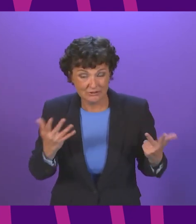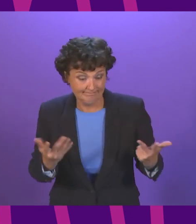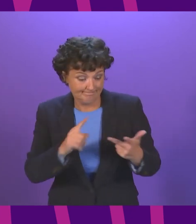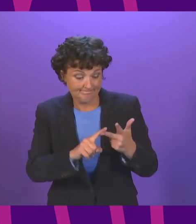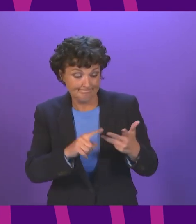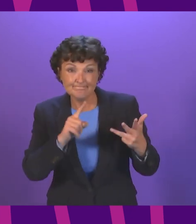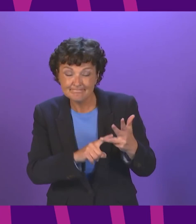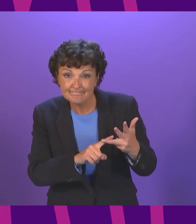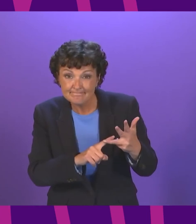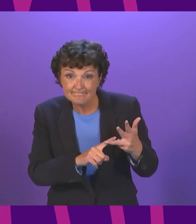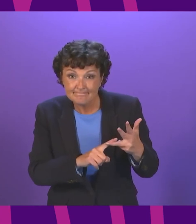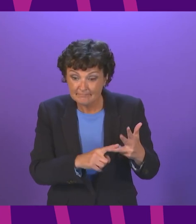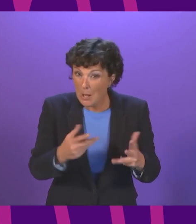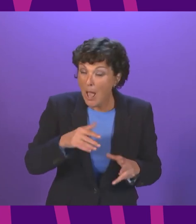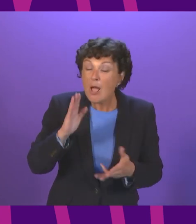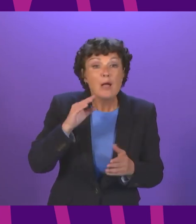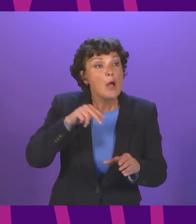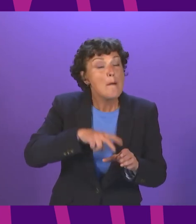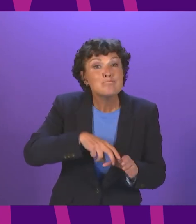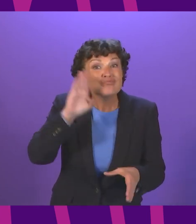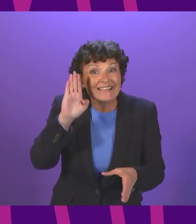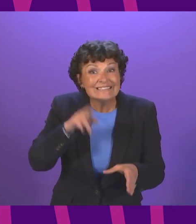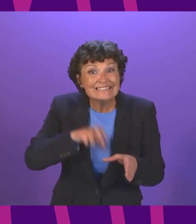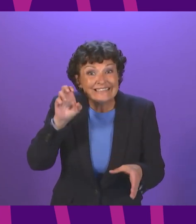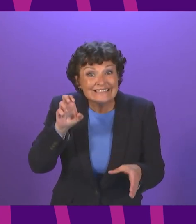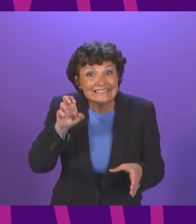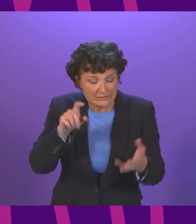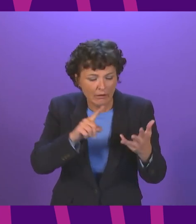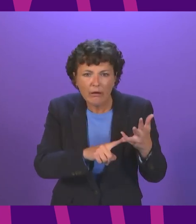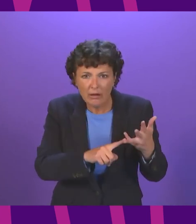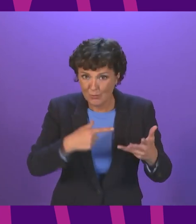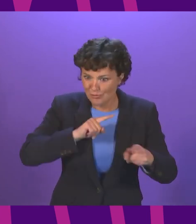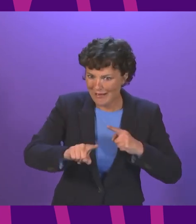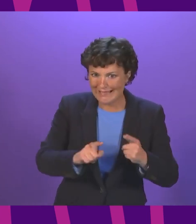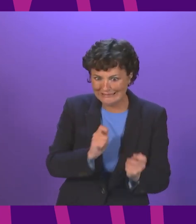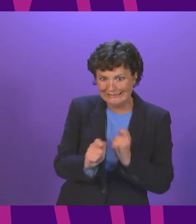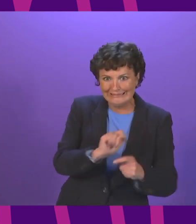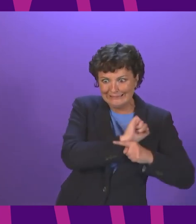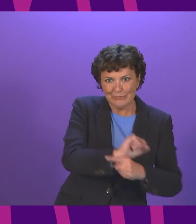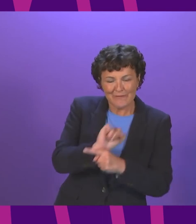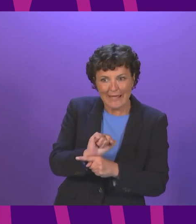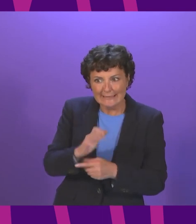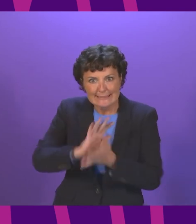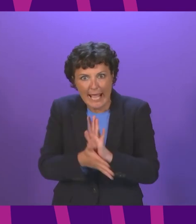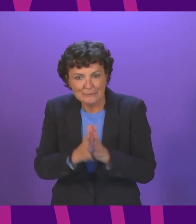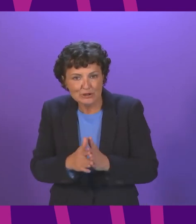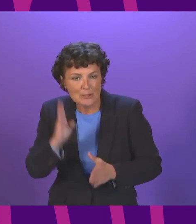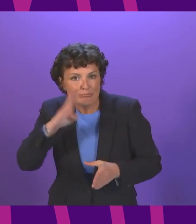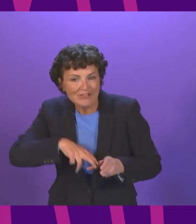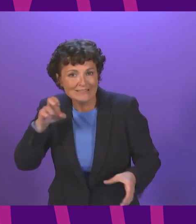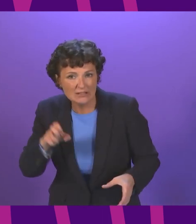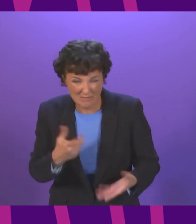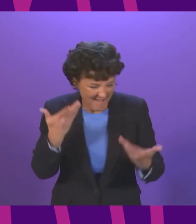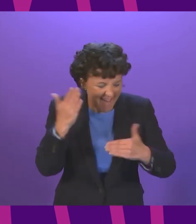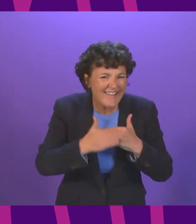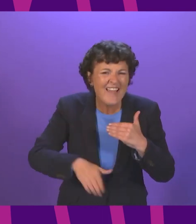mitigating the consequences of Brexit we heard absolutely nothing from the Conservative Party about the dire implications